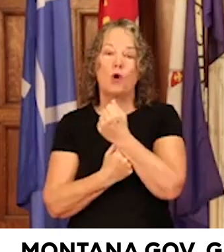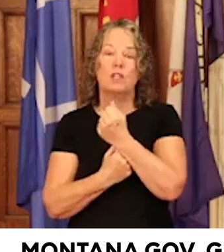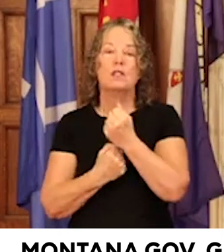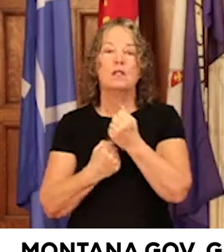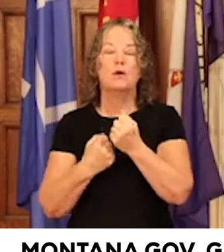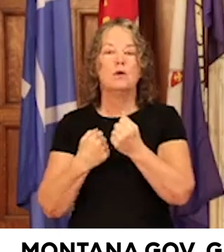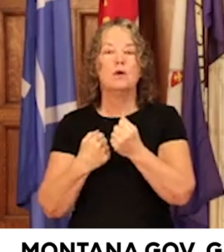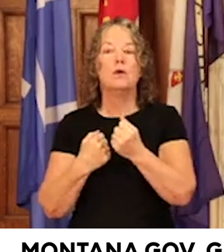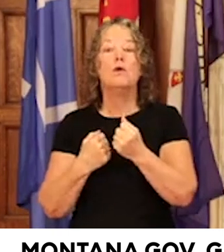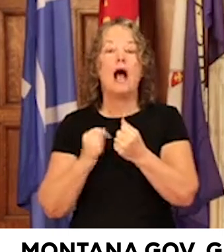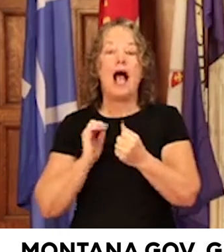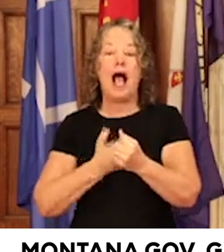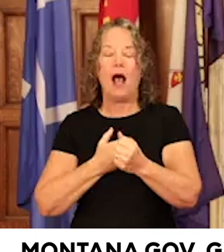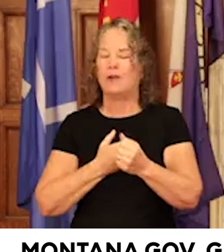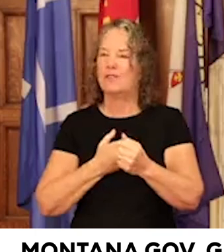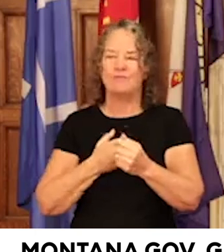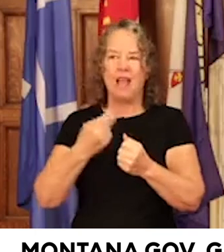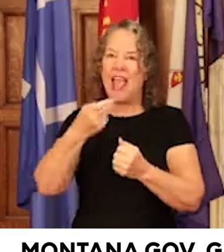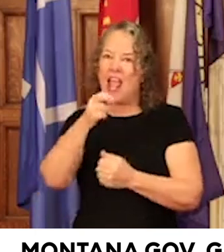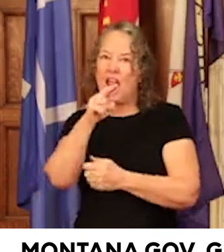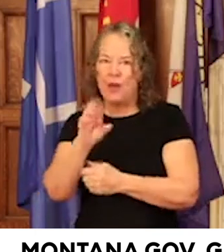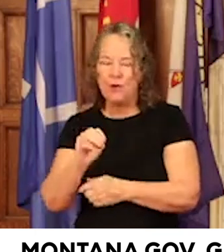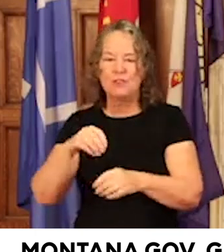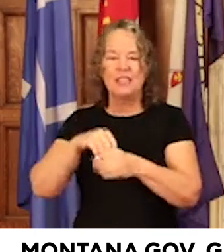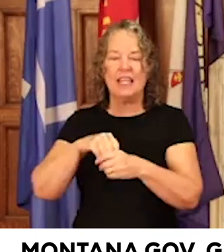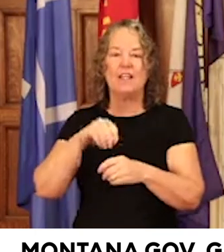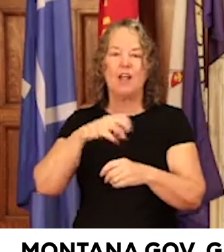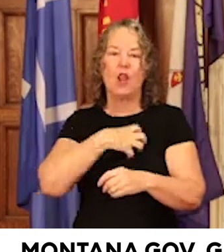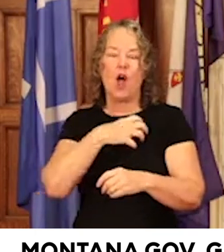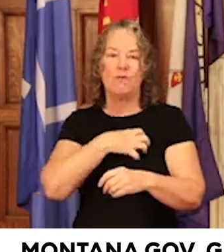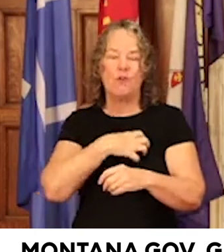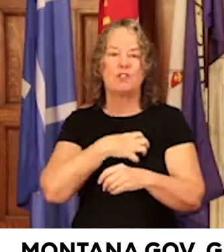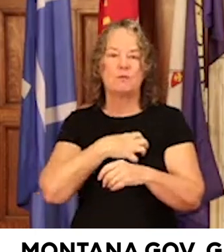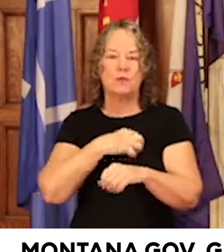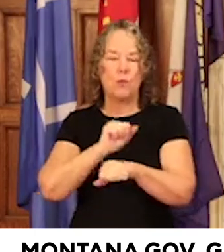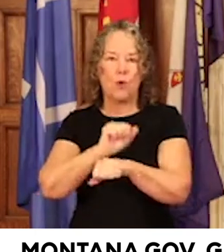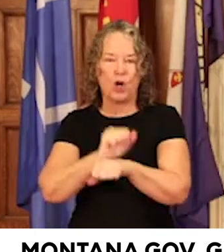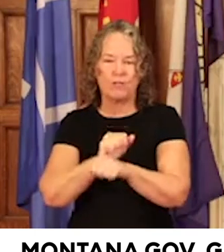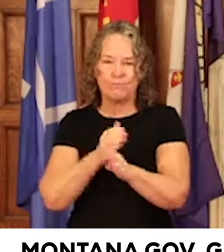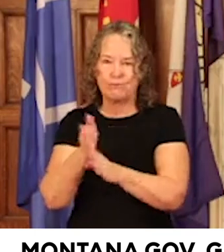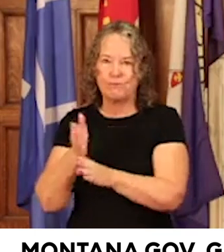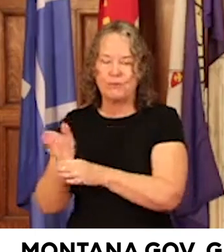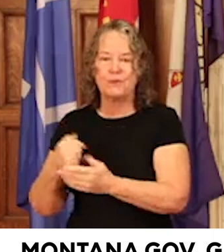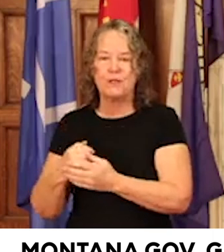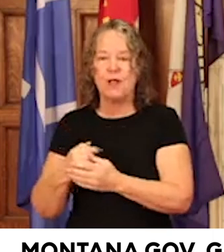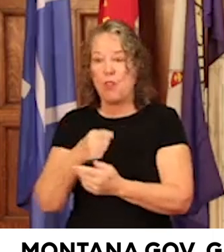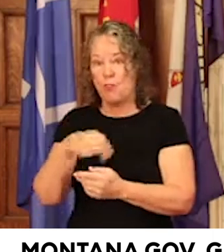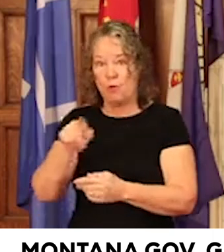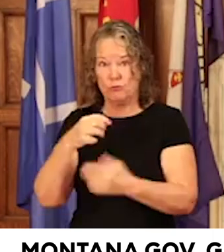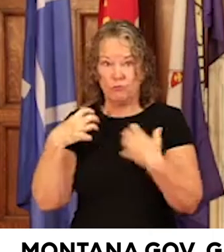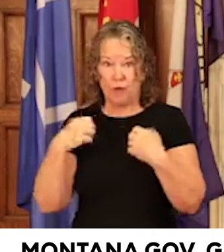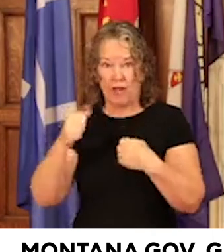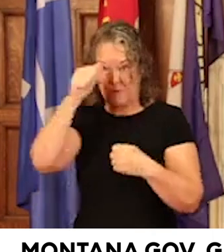And we'll continue to support our heroic law enforcement officers serving in the line of duty. Because the brave men and